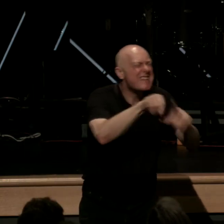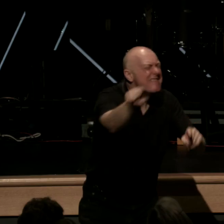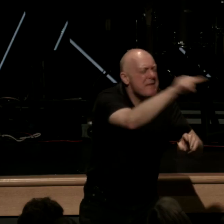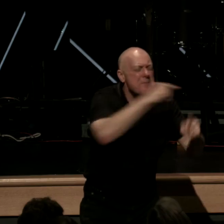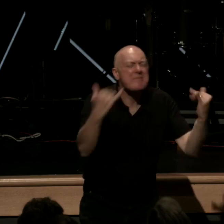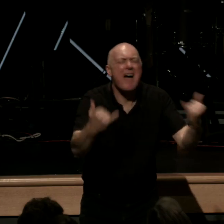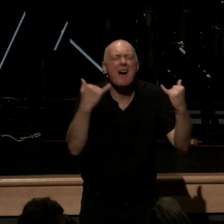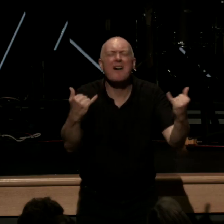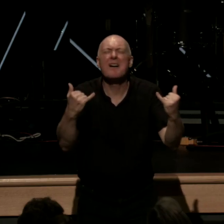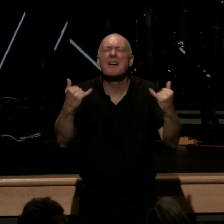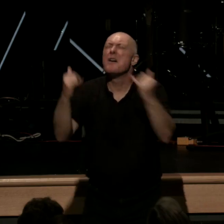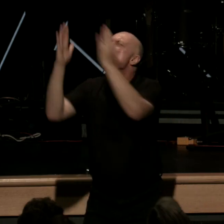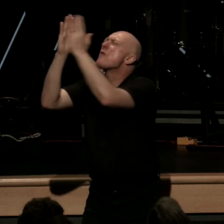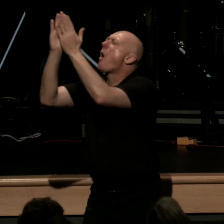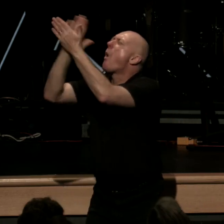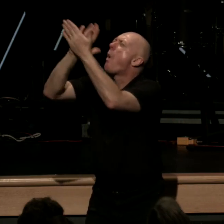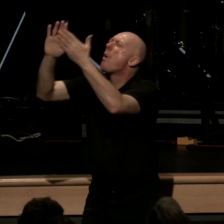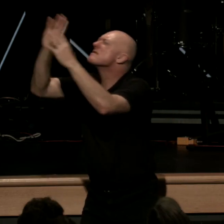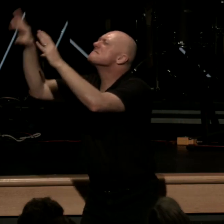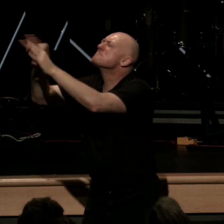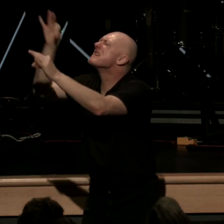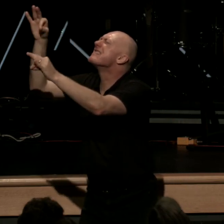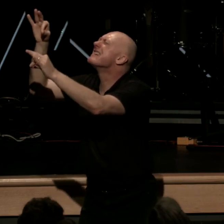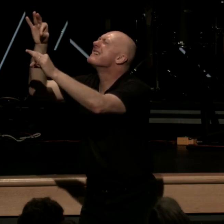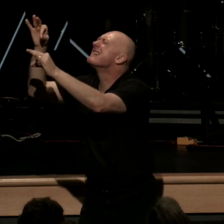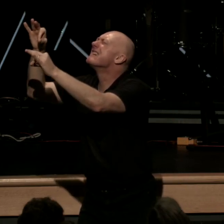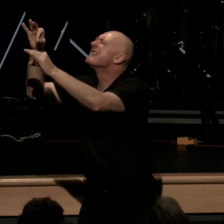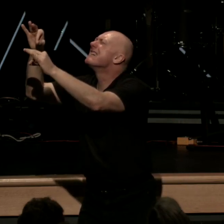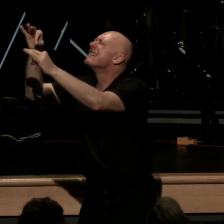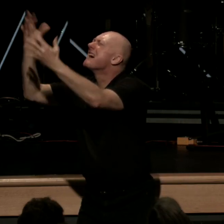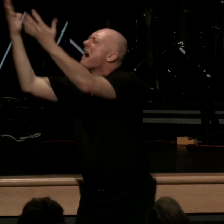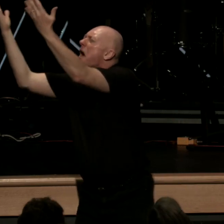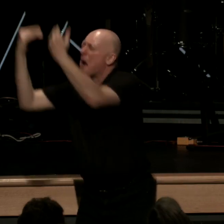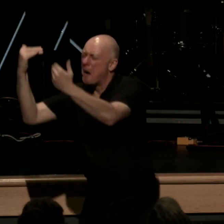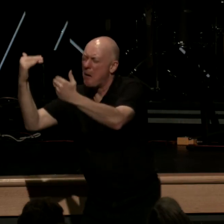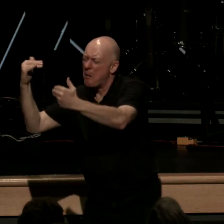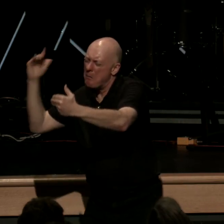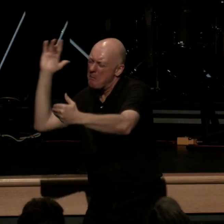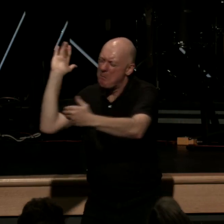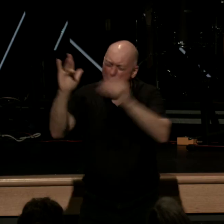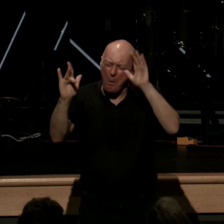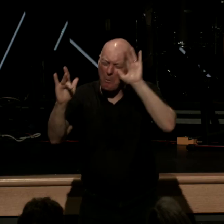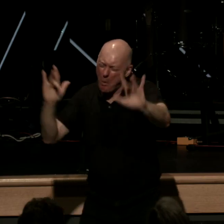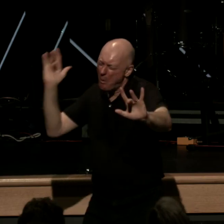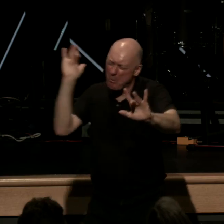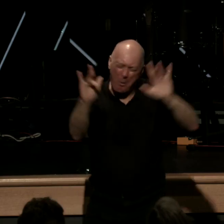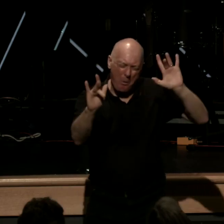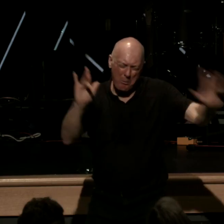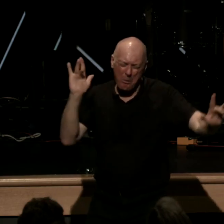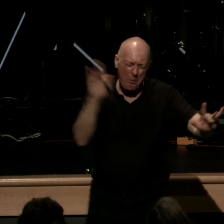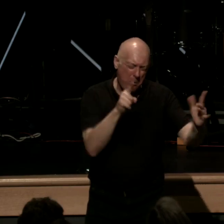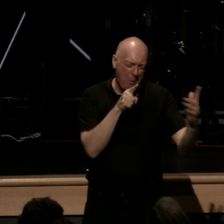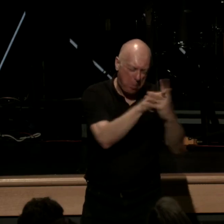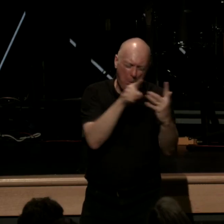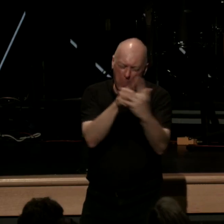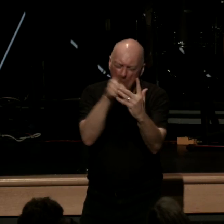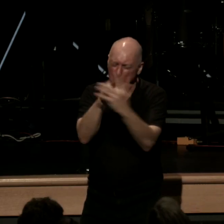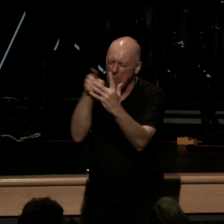oh holy spirit would you communicate truths lord that can only be received again by you and for you